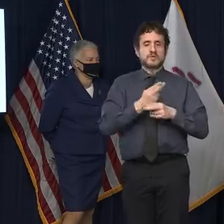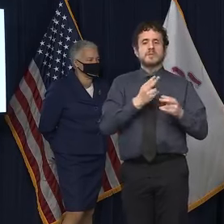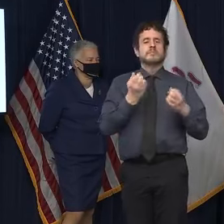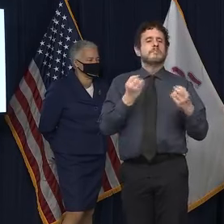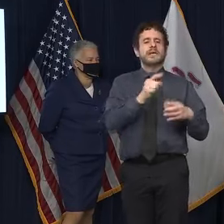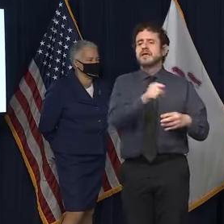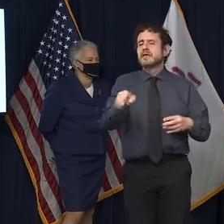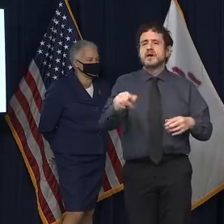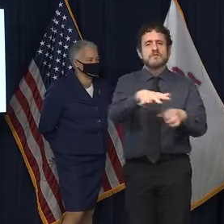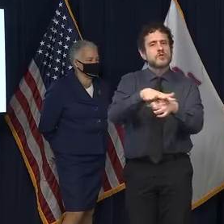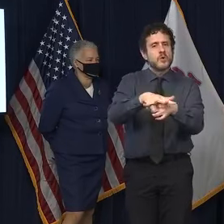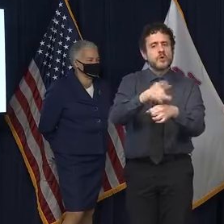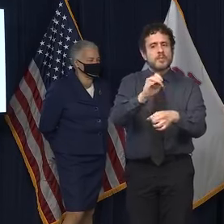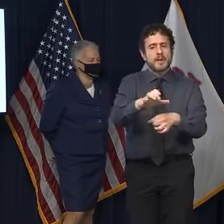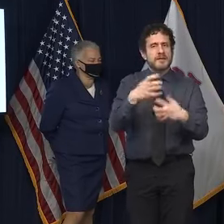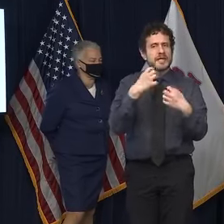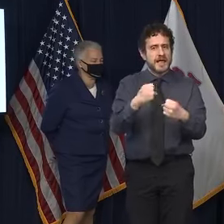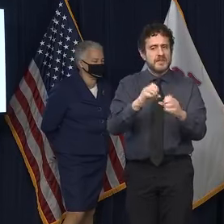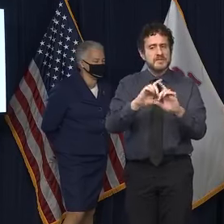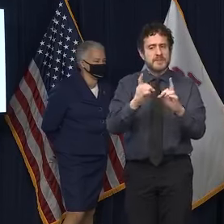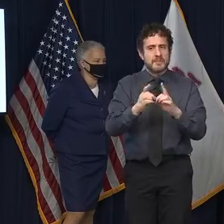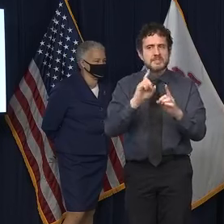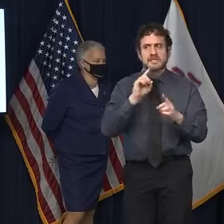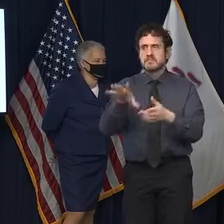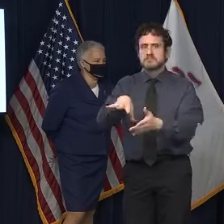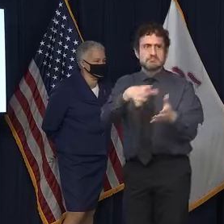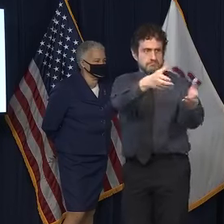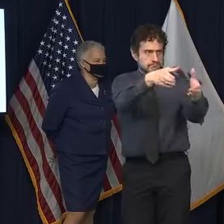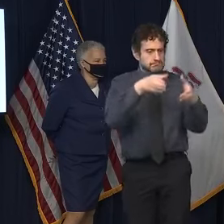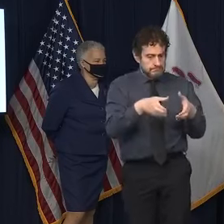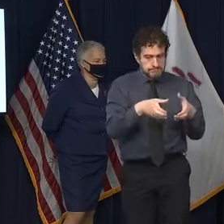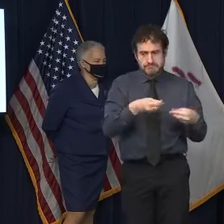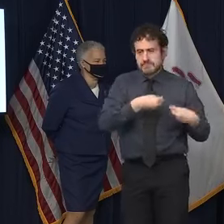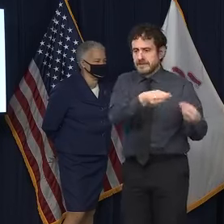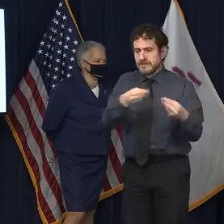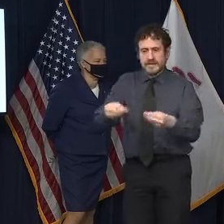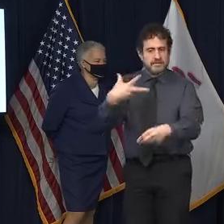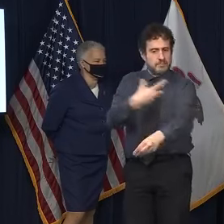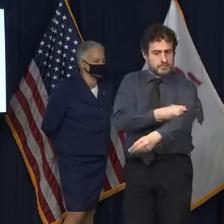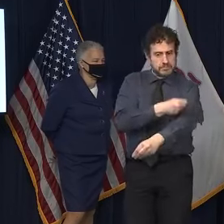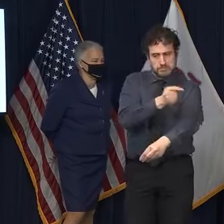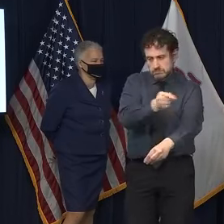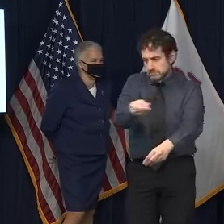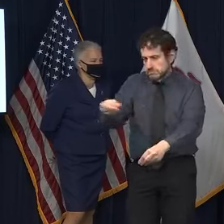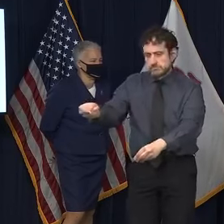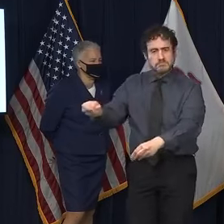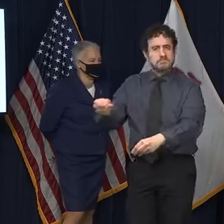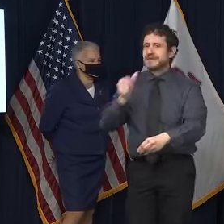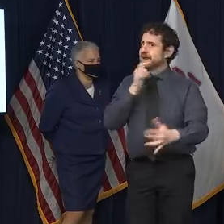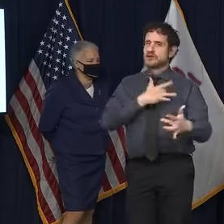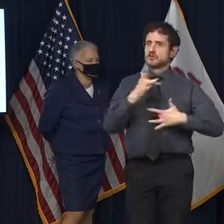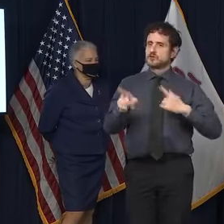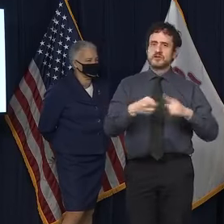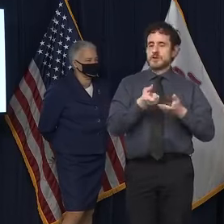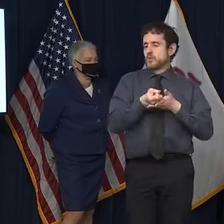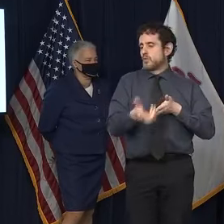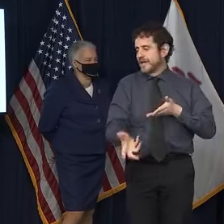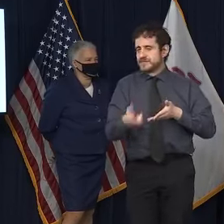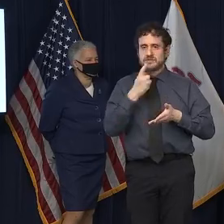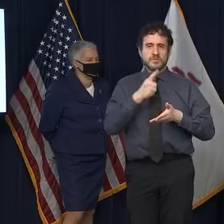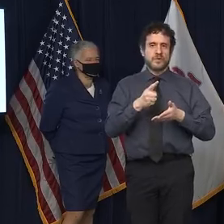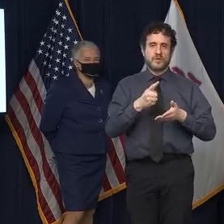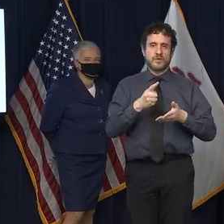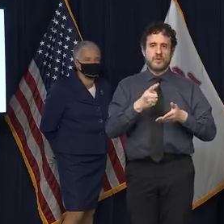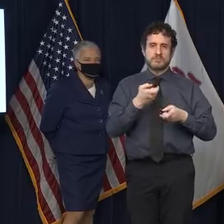departments being able to get it to locations and push it into people's arms without as much concern about the waste that may occur.